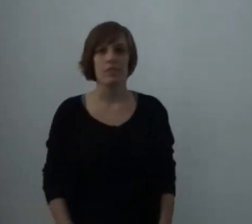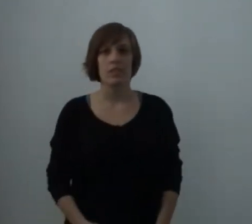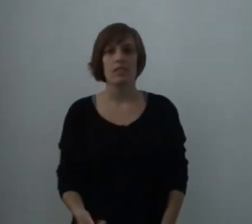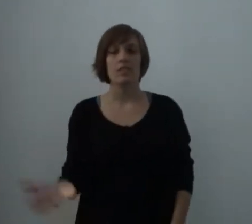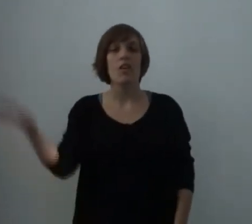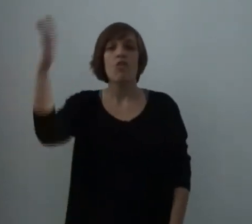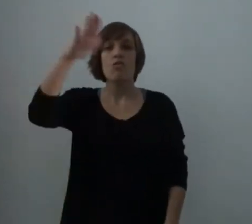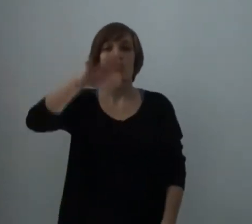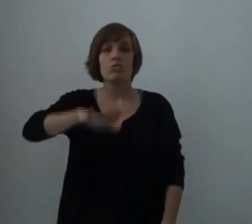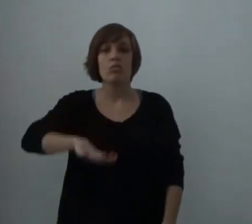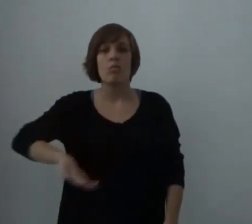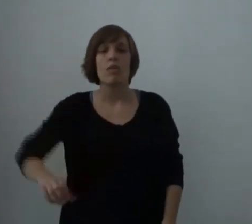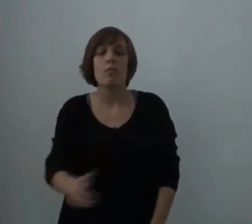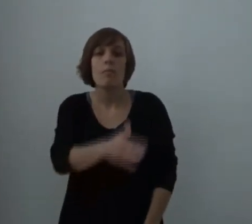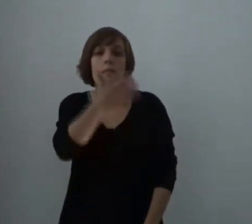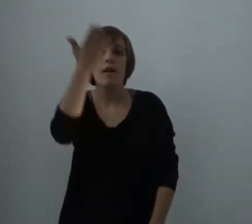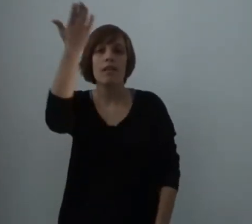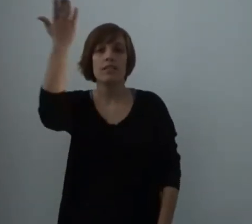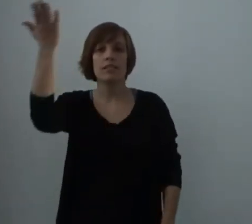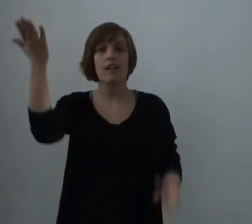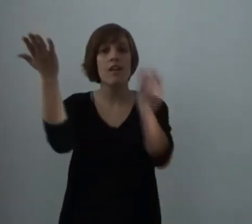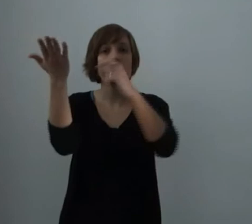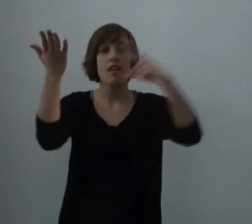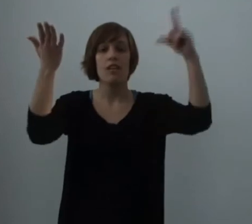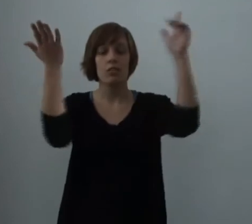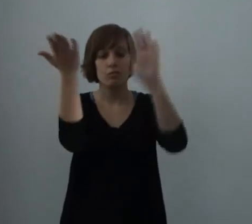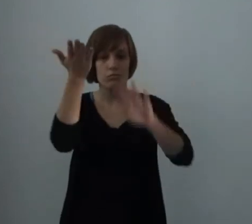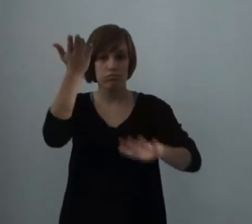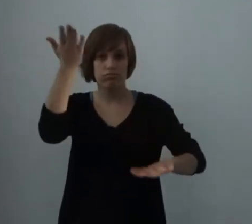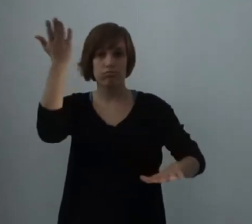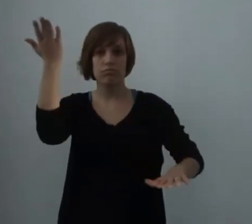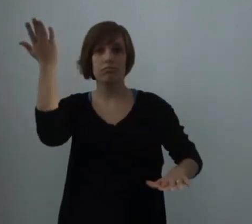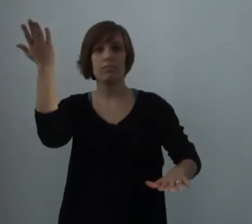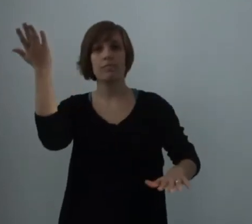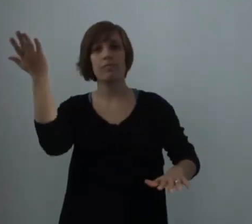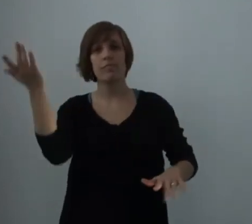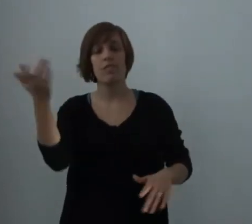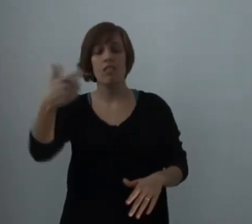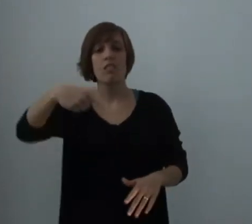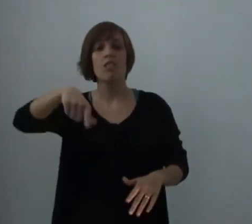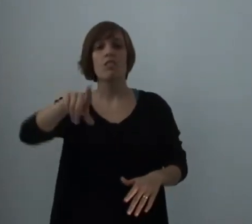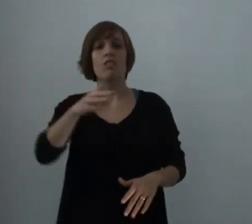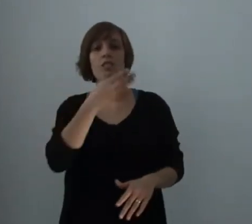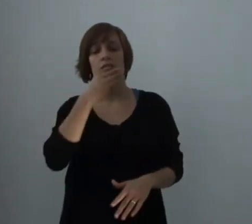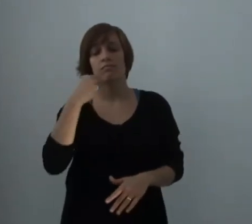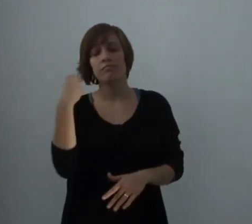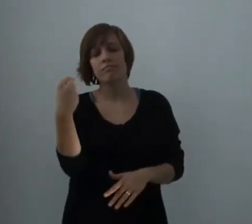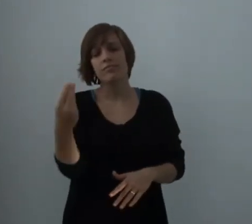One shade more, one rayless, had half impaired the lameless race,